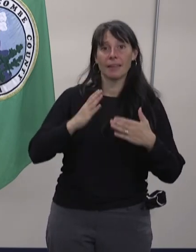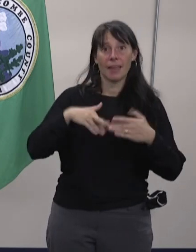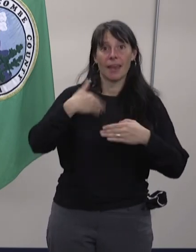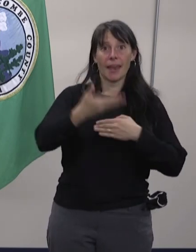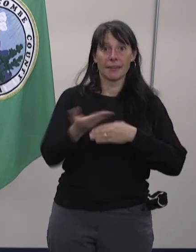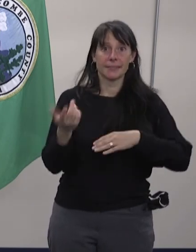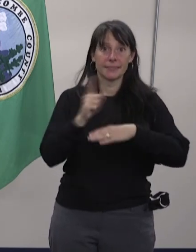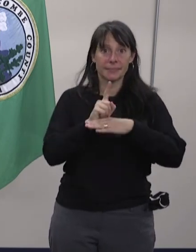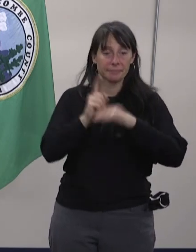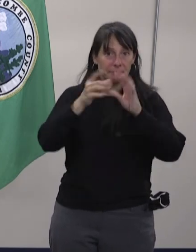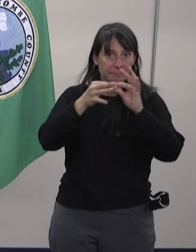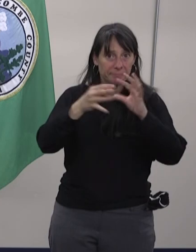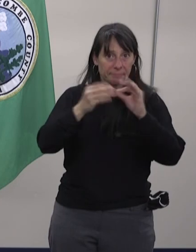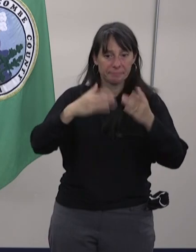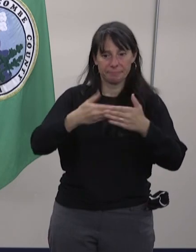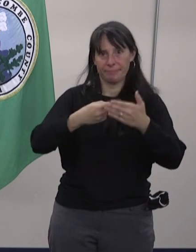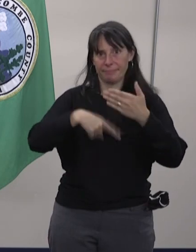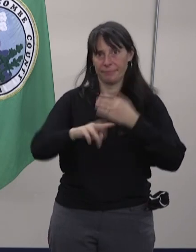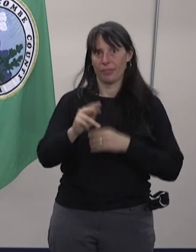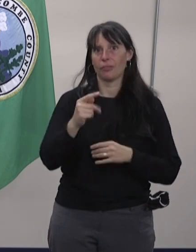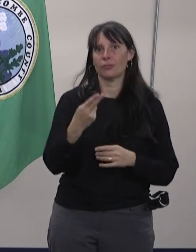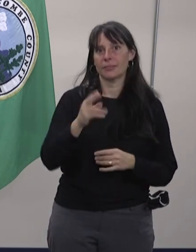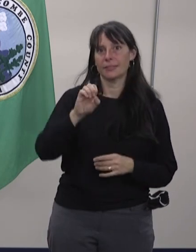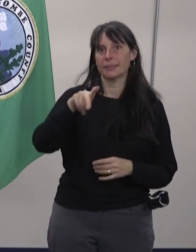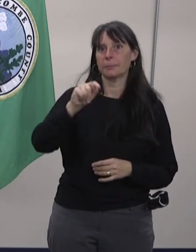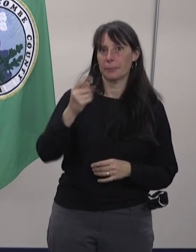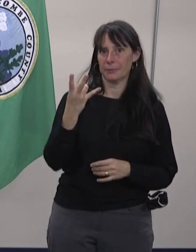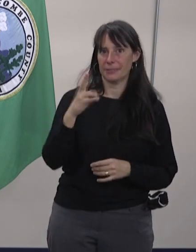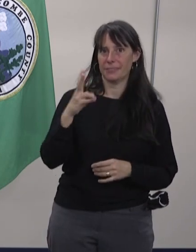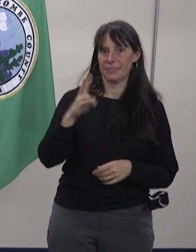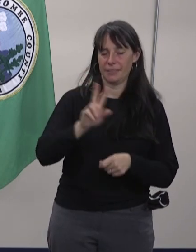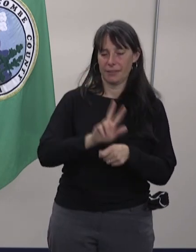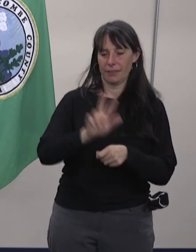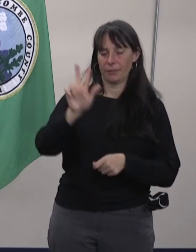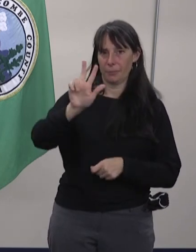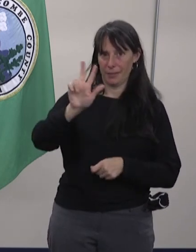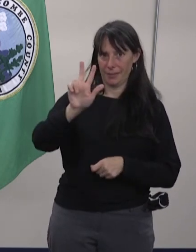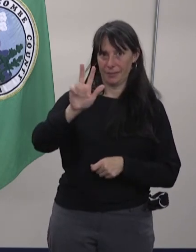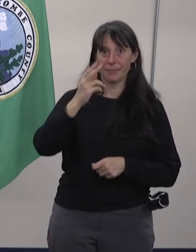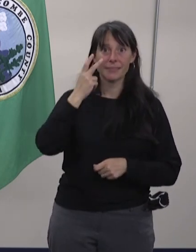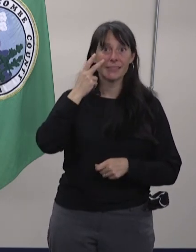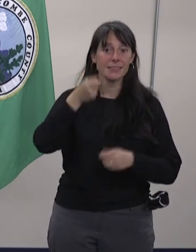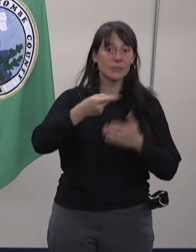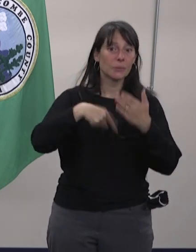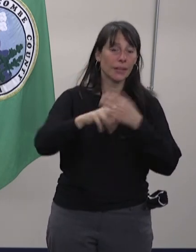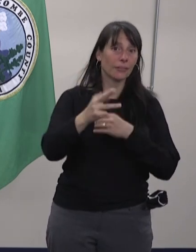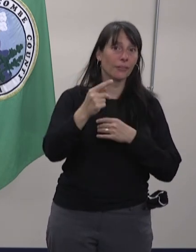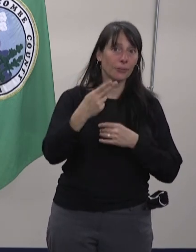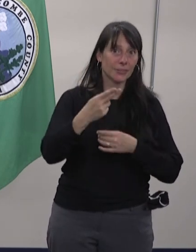on Thursday, September 17th at 3 p.m. And until then, be well and stay safe. with you.